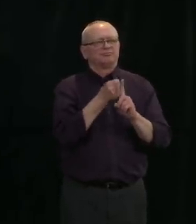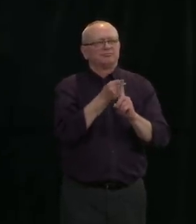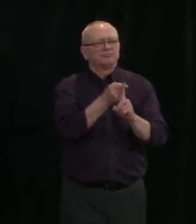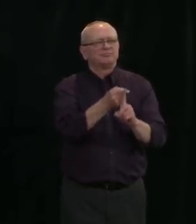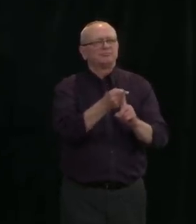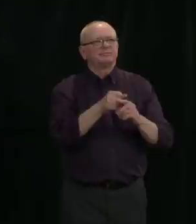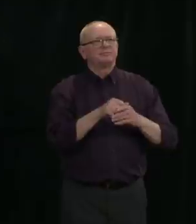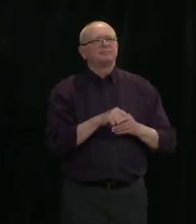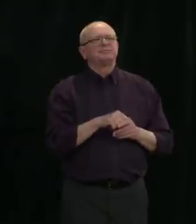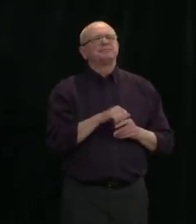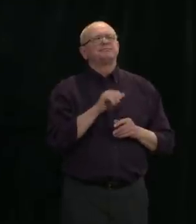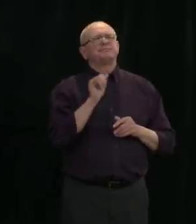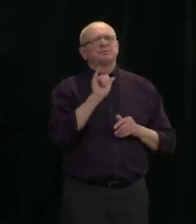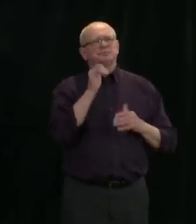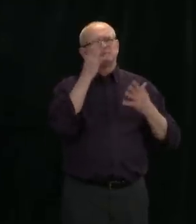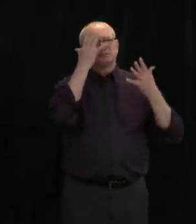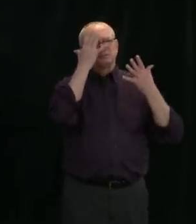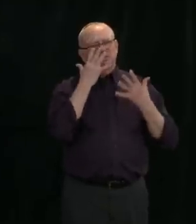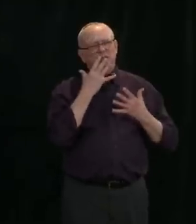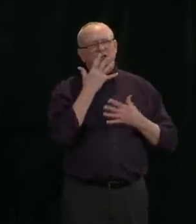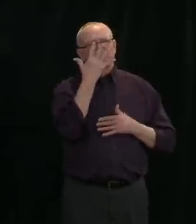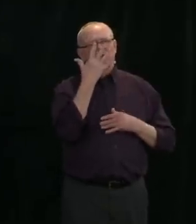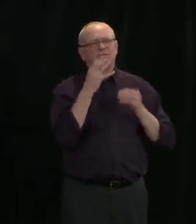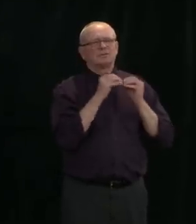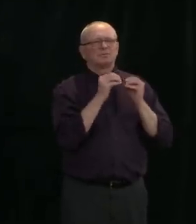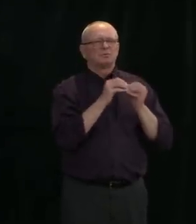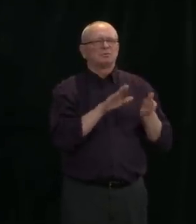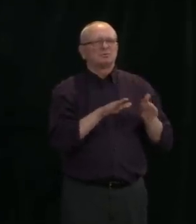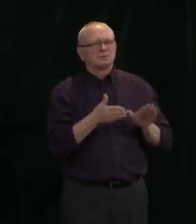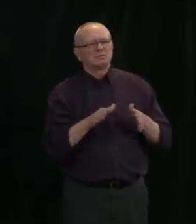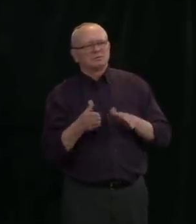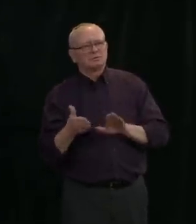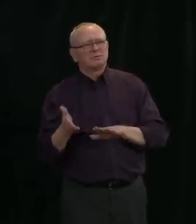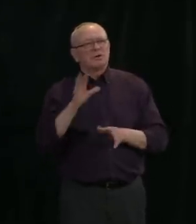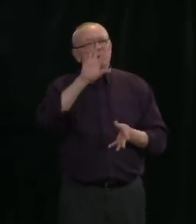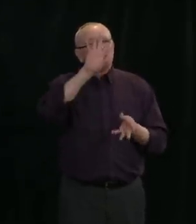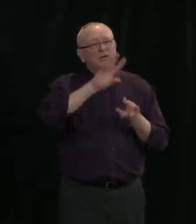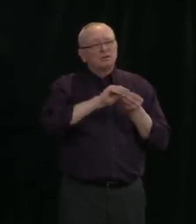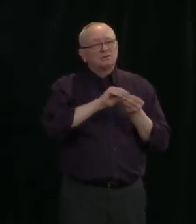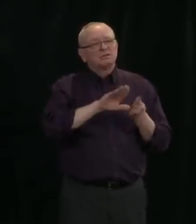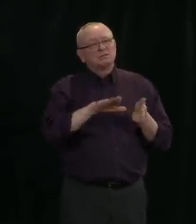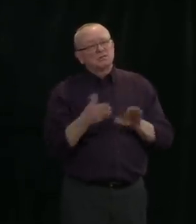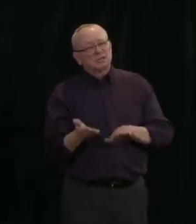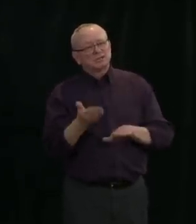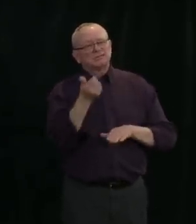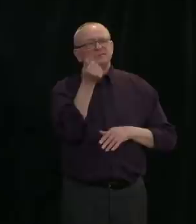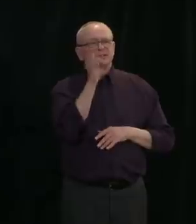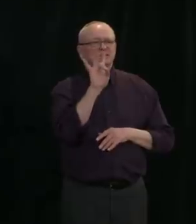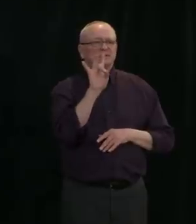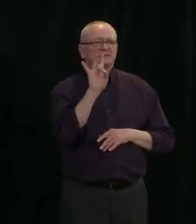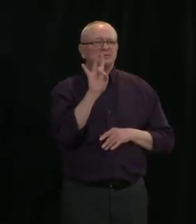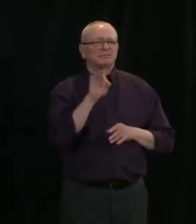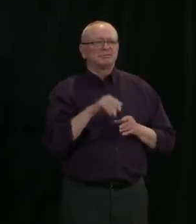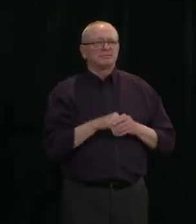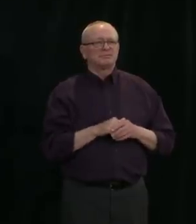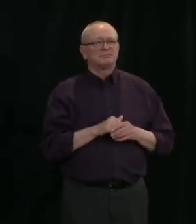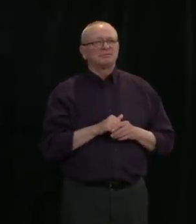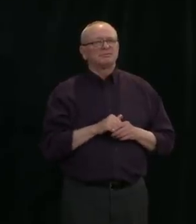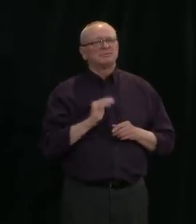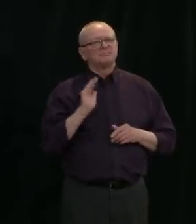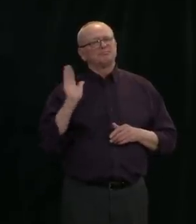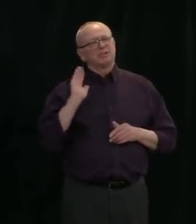Albertans from the virus, bringing the total of those lost to 18. And we offer our condolences